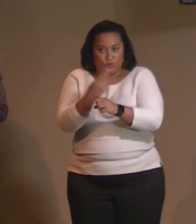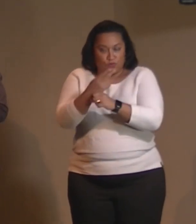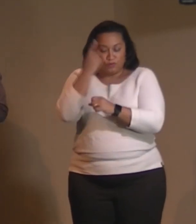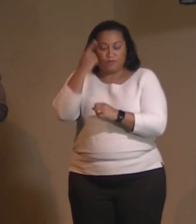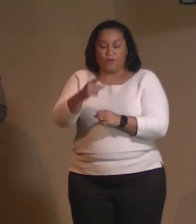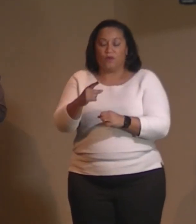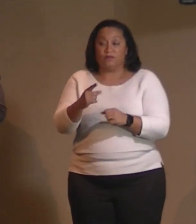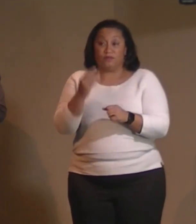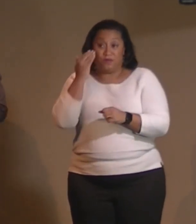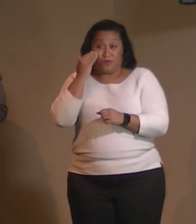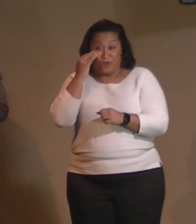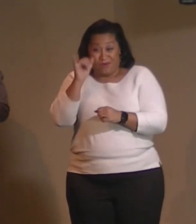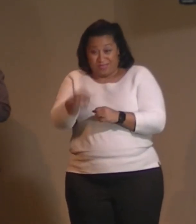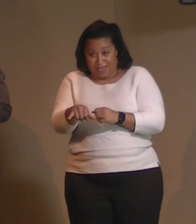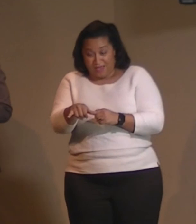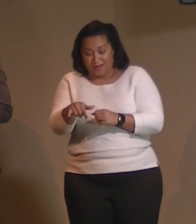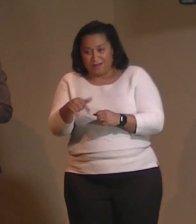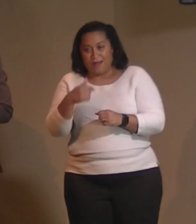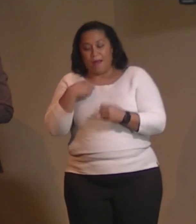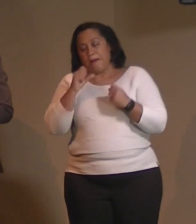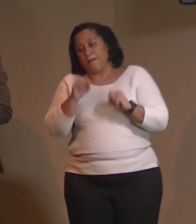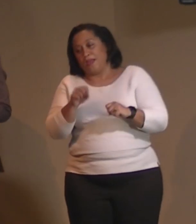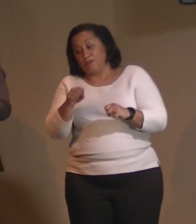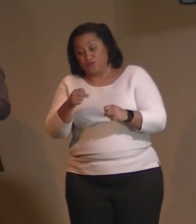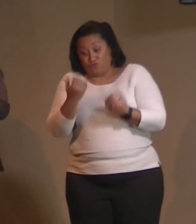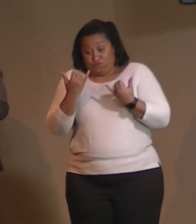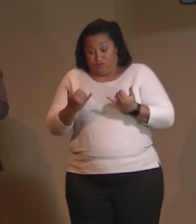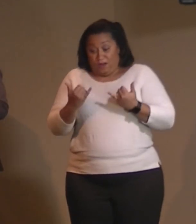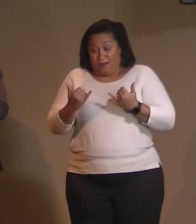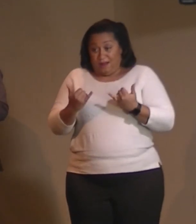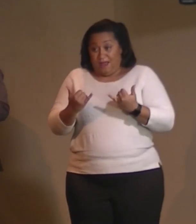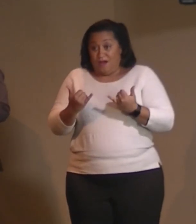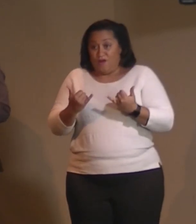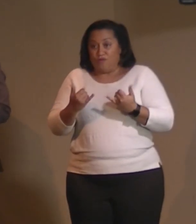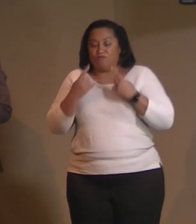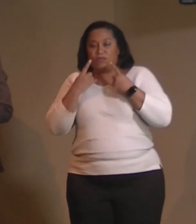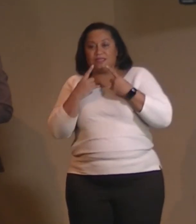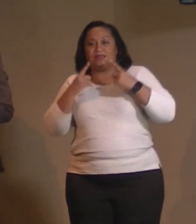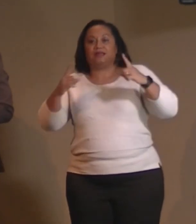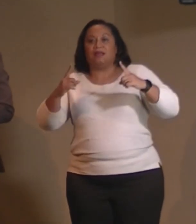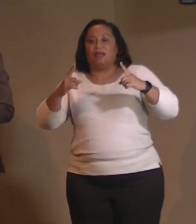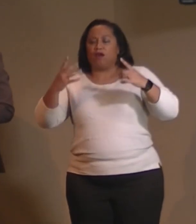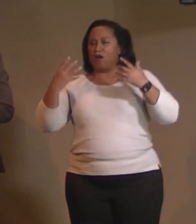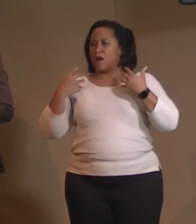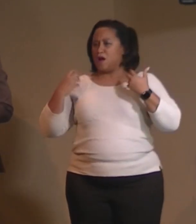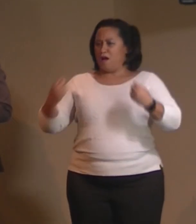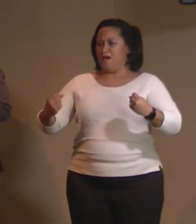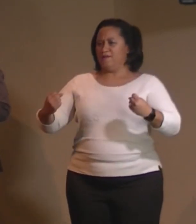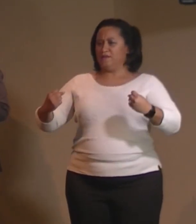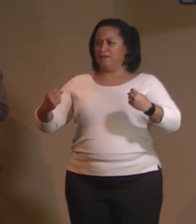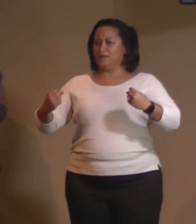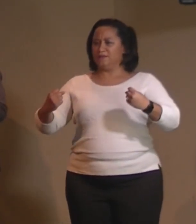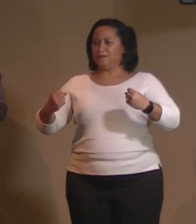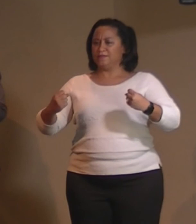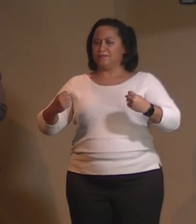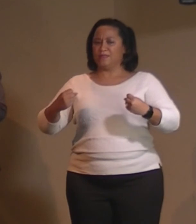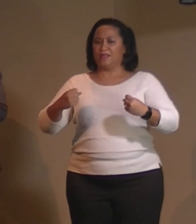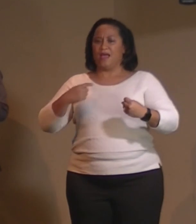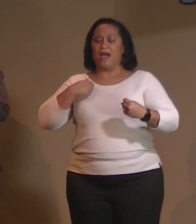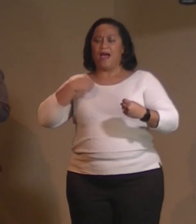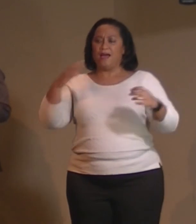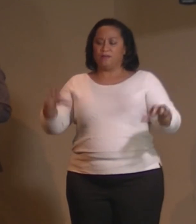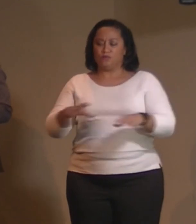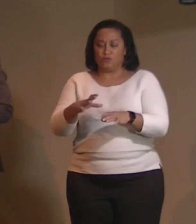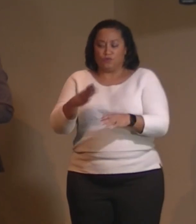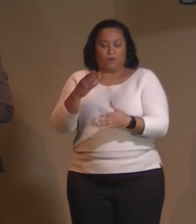And knowing this, then I am able to, right here and right now, declare with great confidence and certainty that I am doing